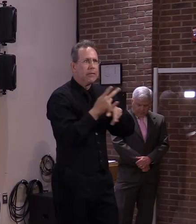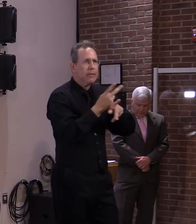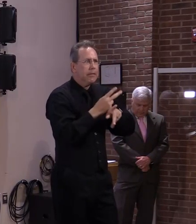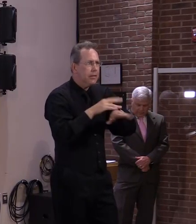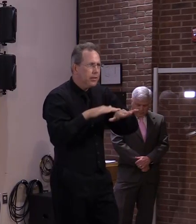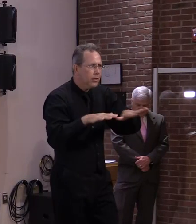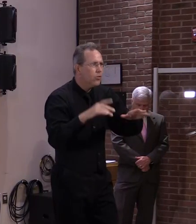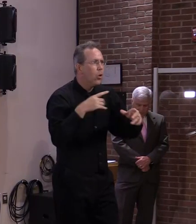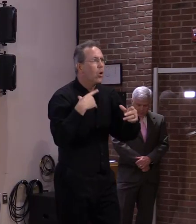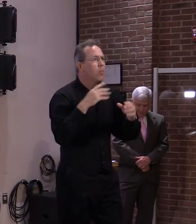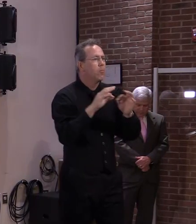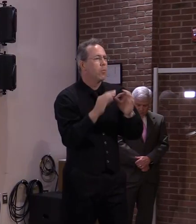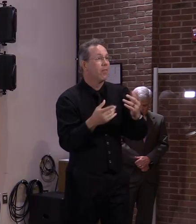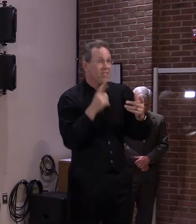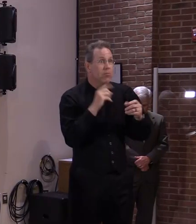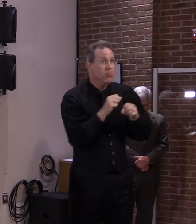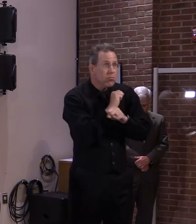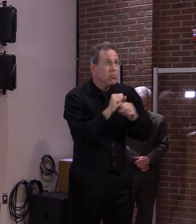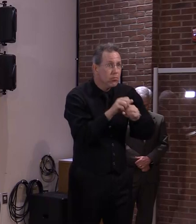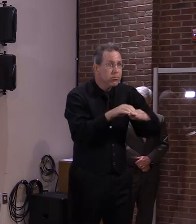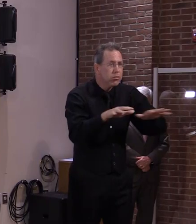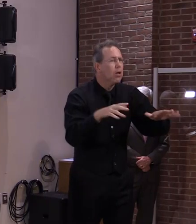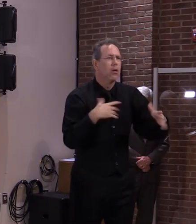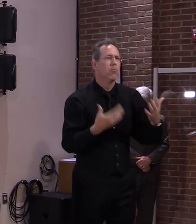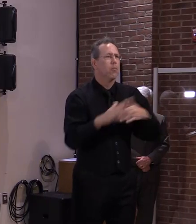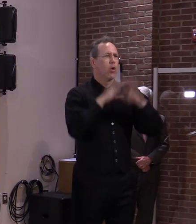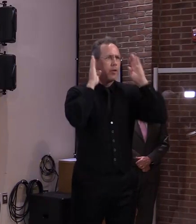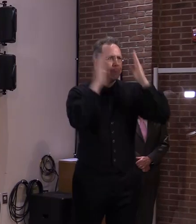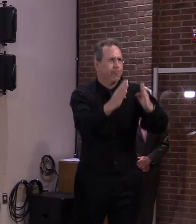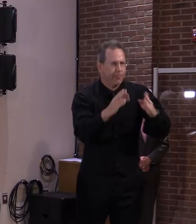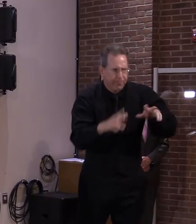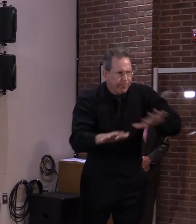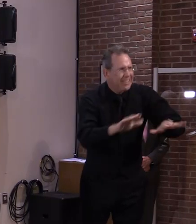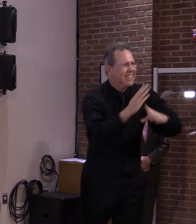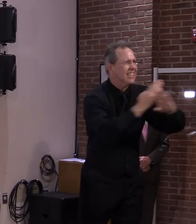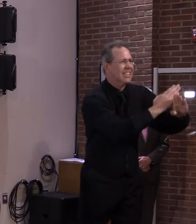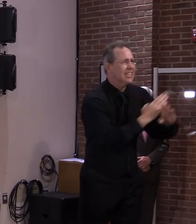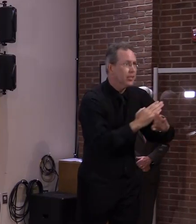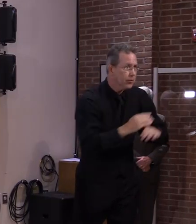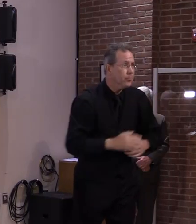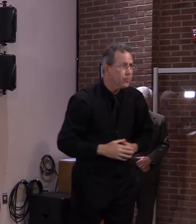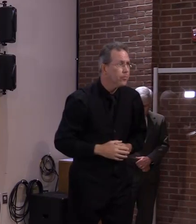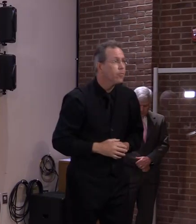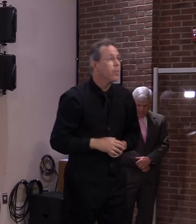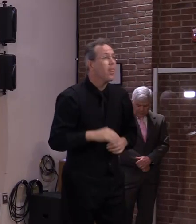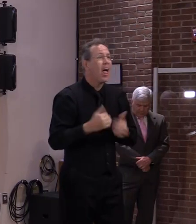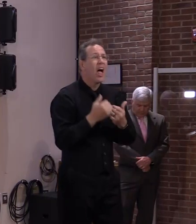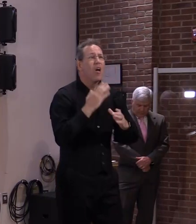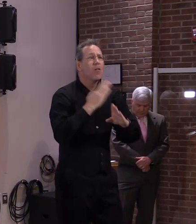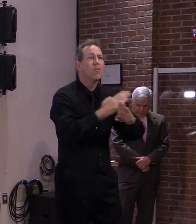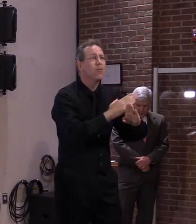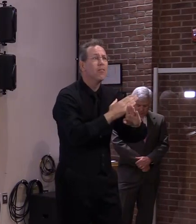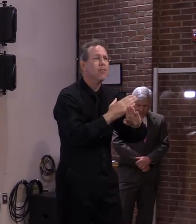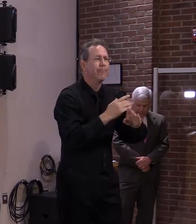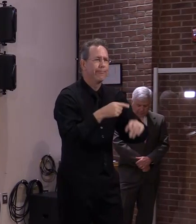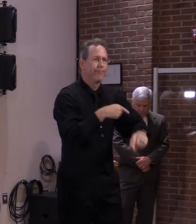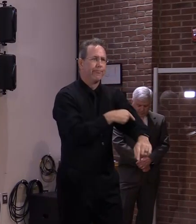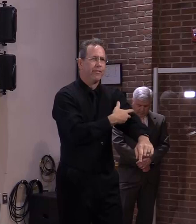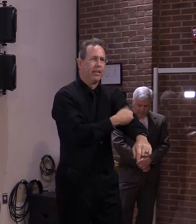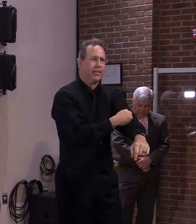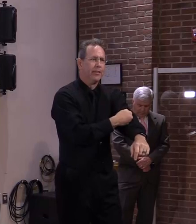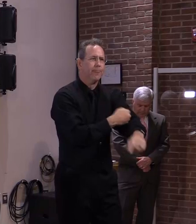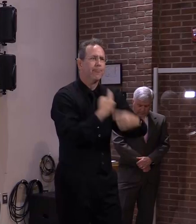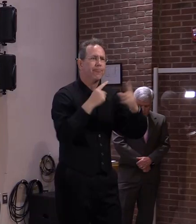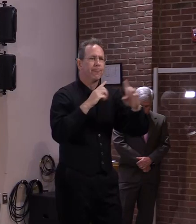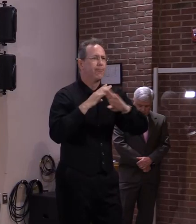We all know the answer, vaccination, with a hefty side of continued prevention measures like hand washing and staying